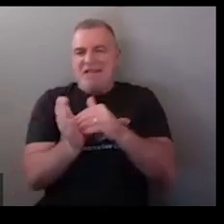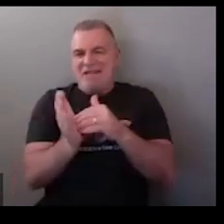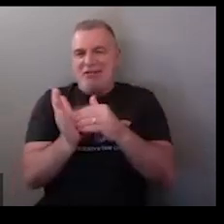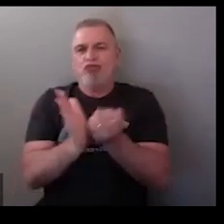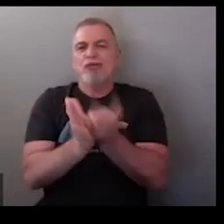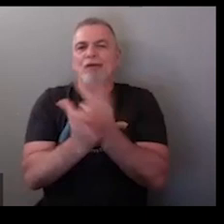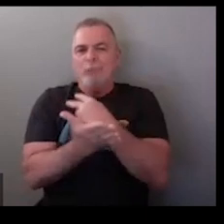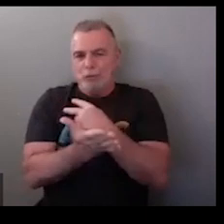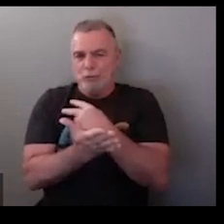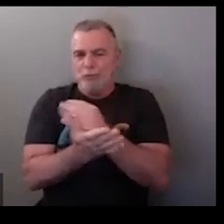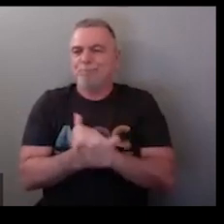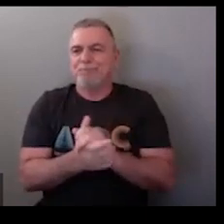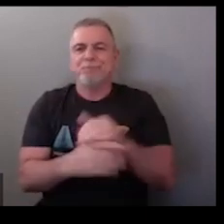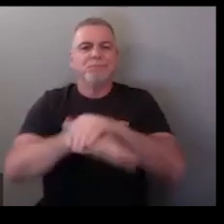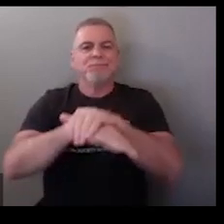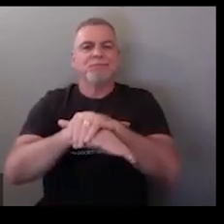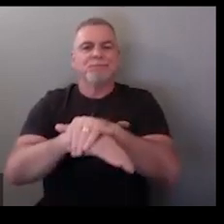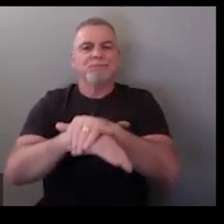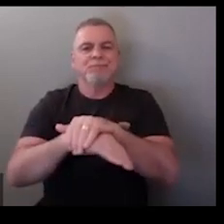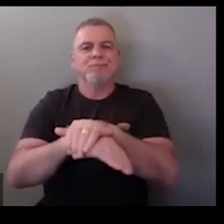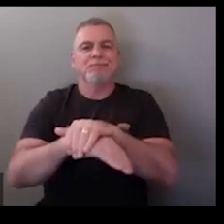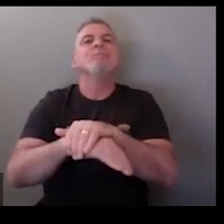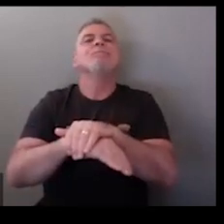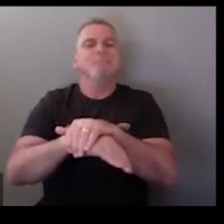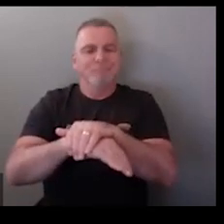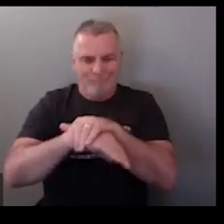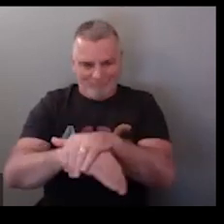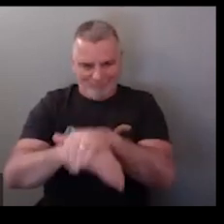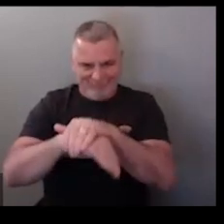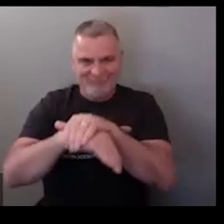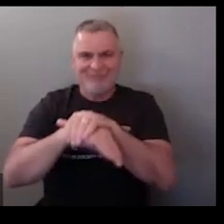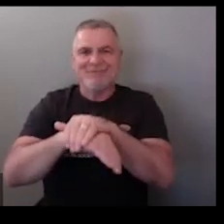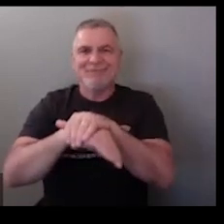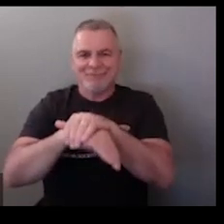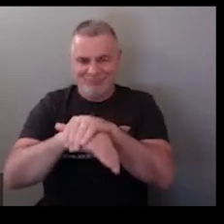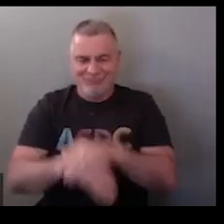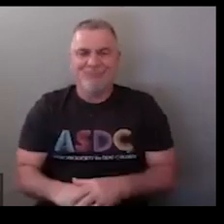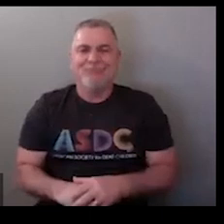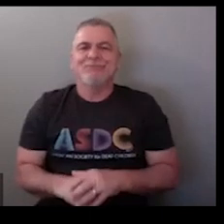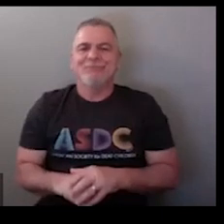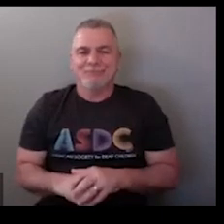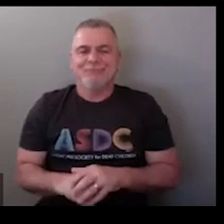okay so now let's review english okay